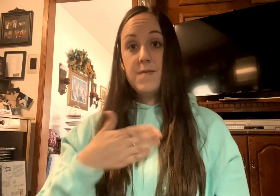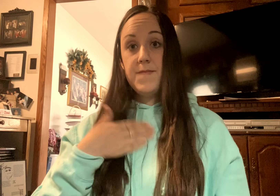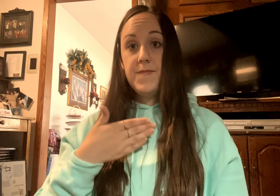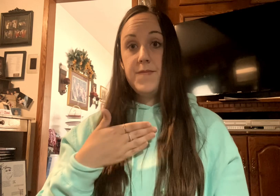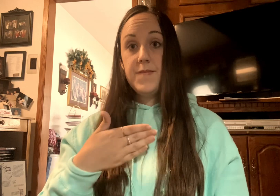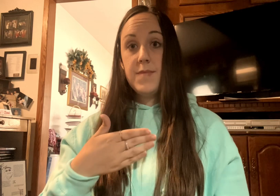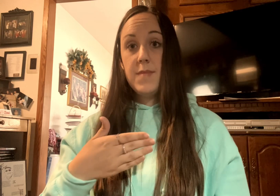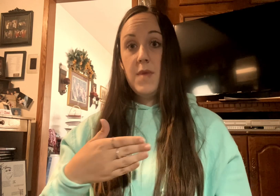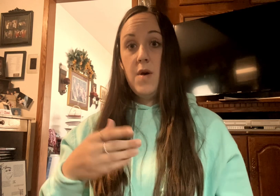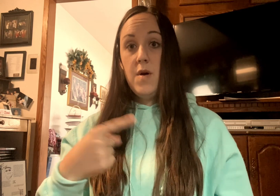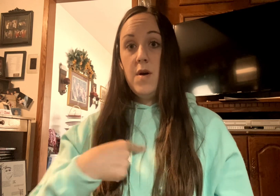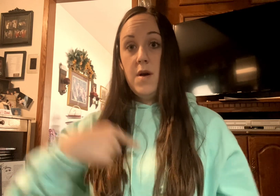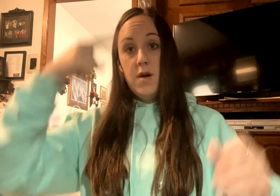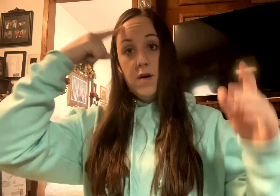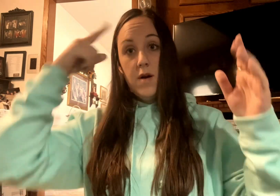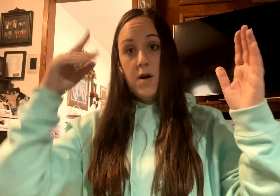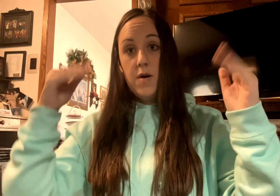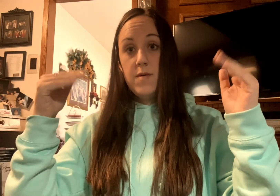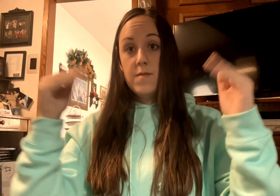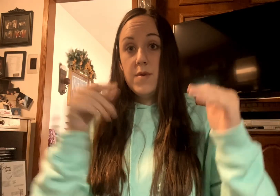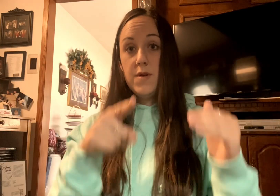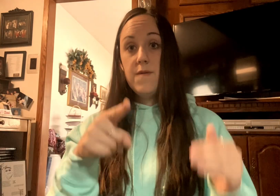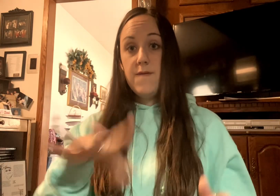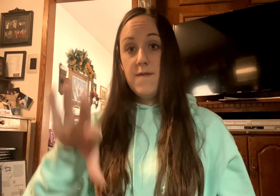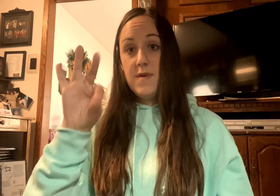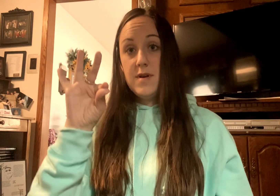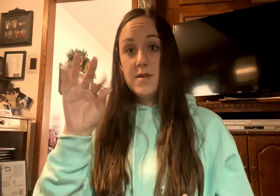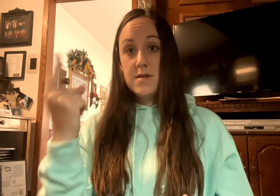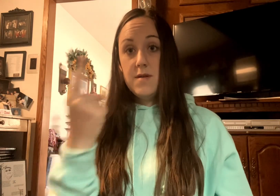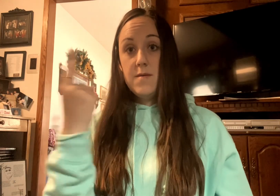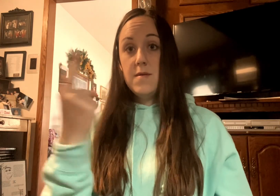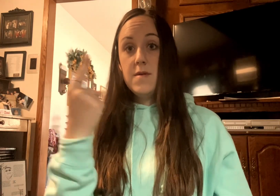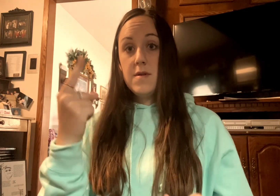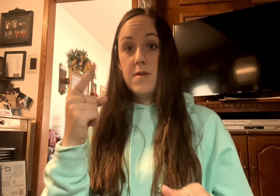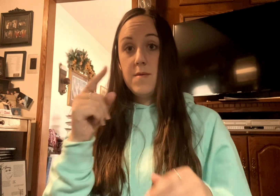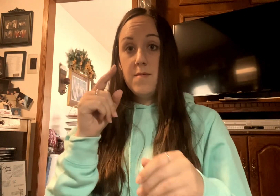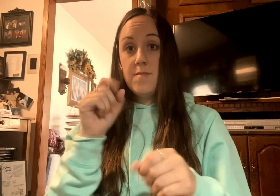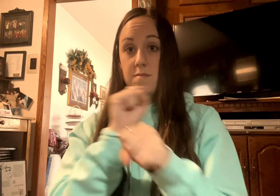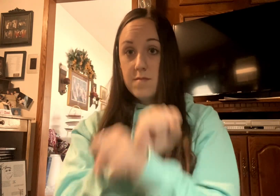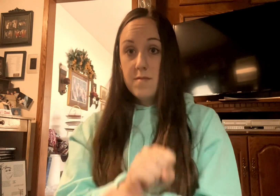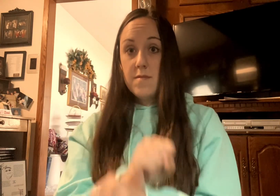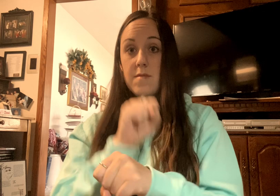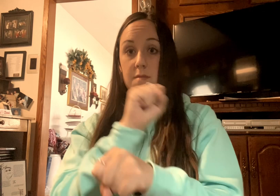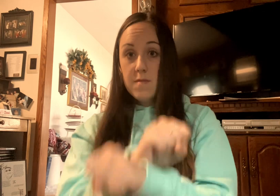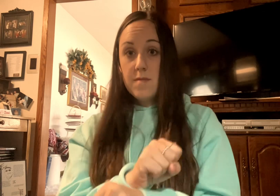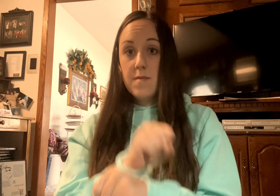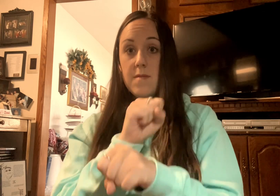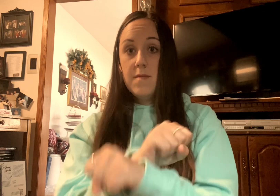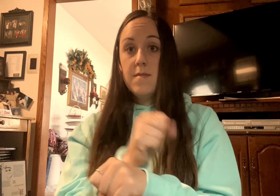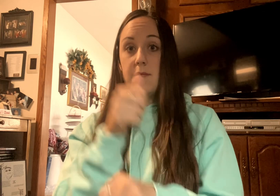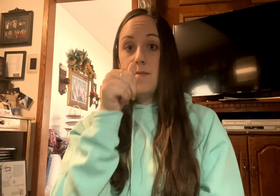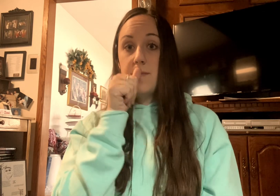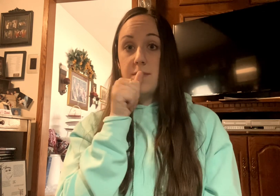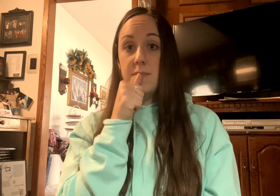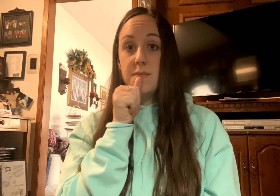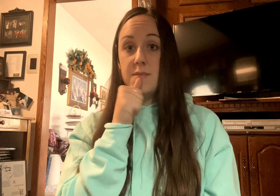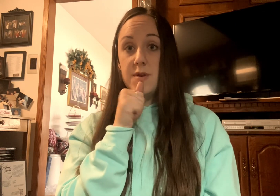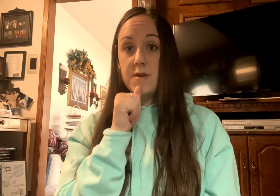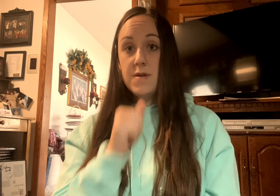I hope that you find someone who's gonna put in the work Be patient and give you what you